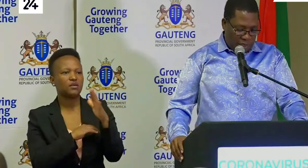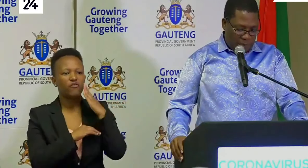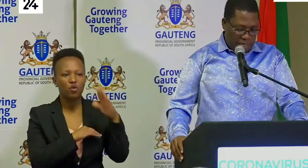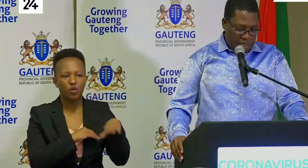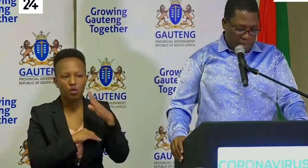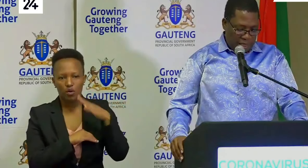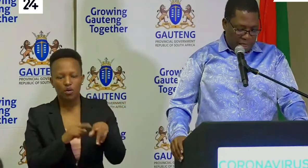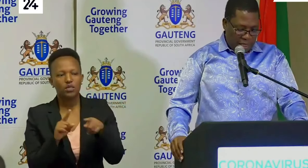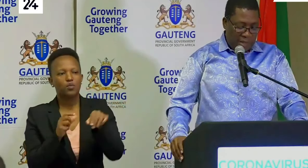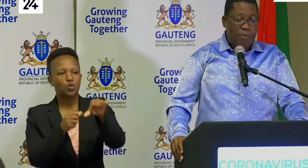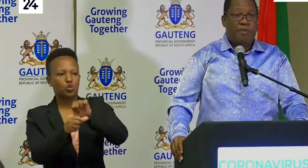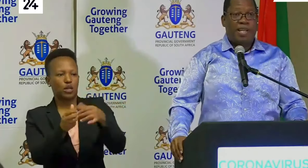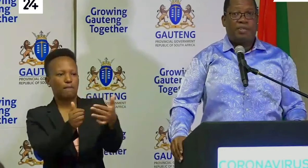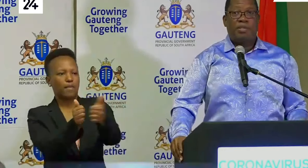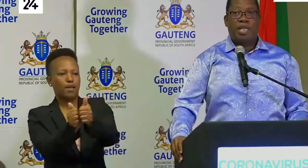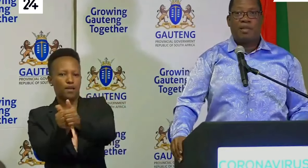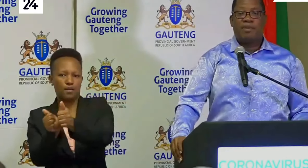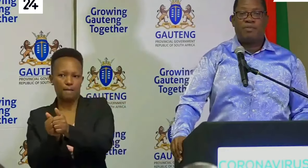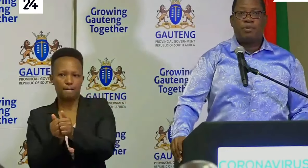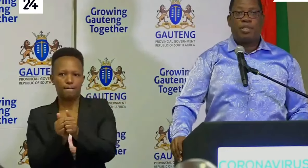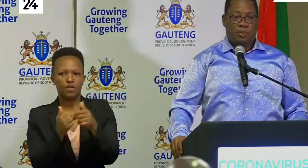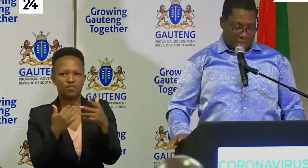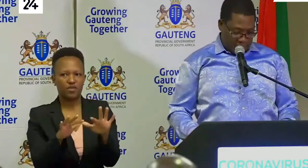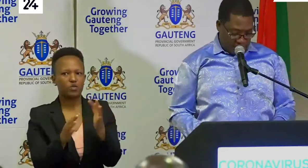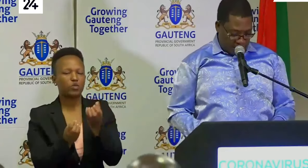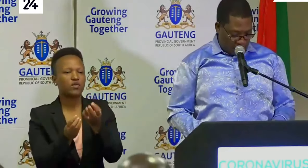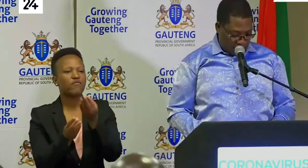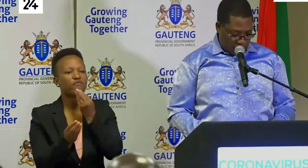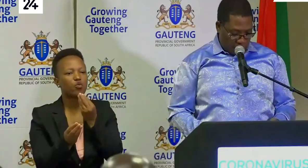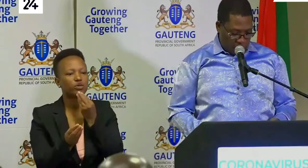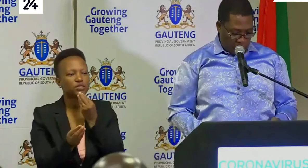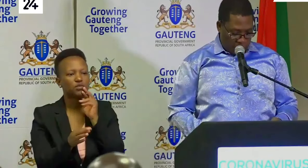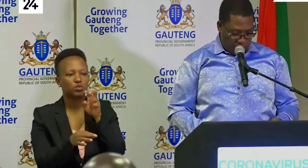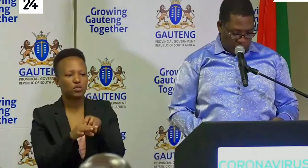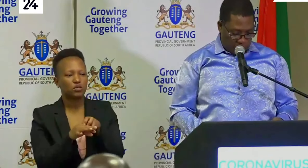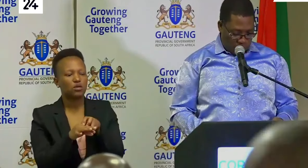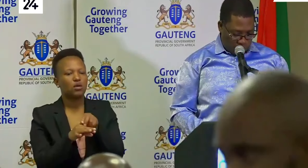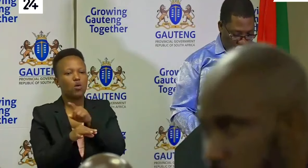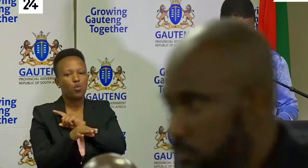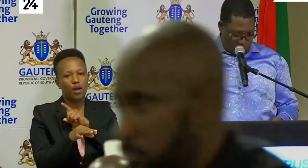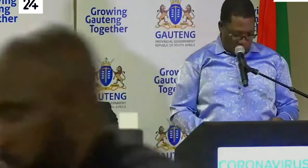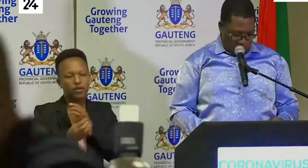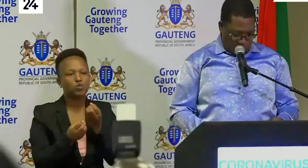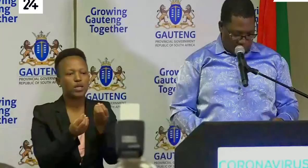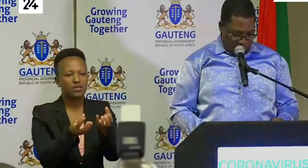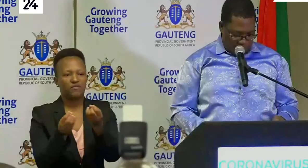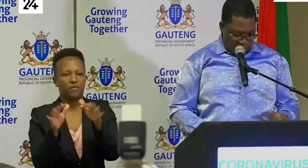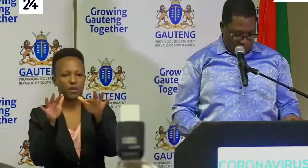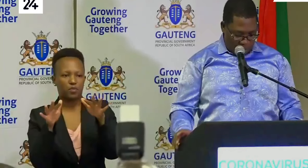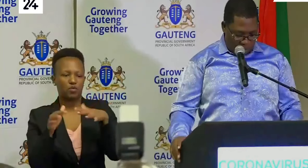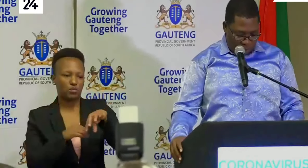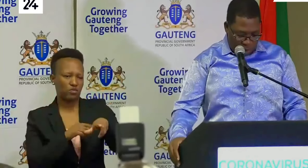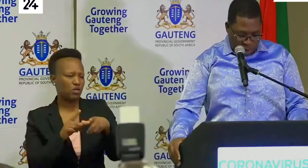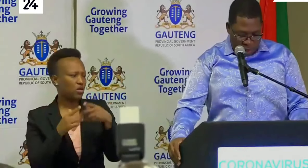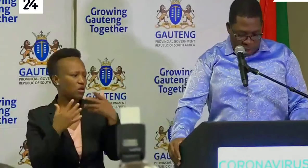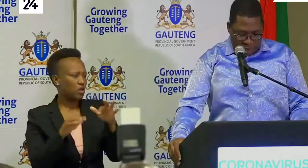our social partners that provided all the relevant food that was needed so that we can give to people of our province the premier